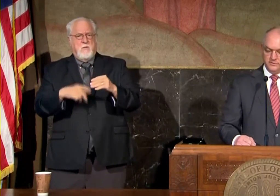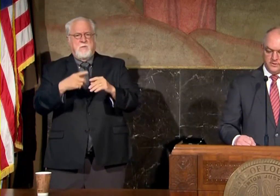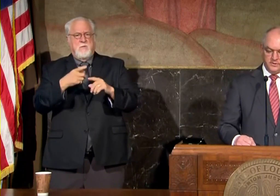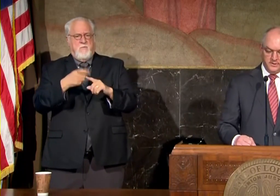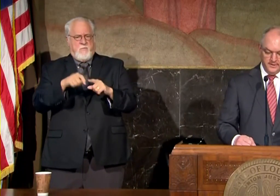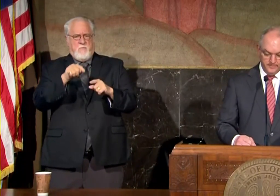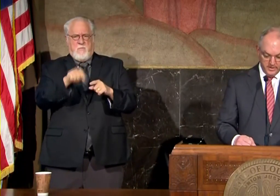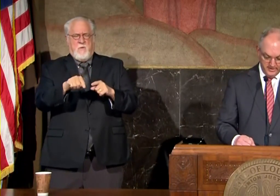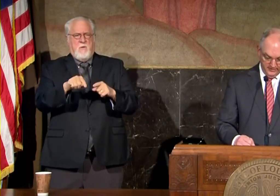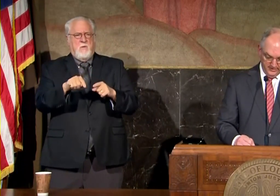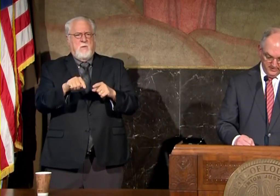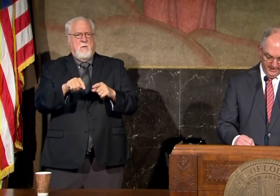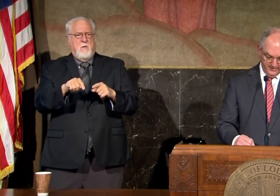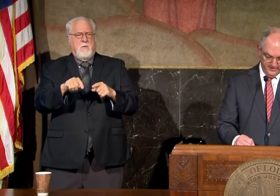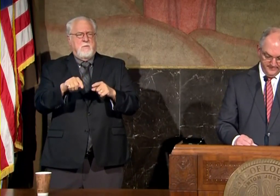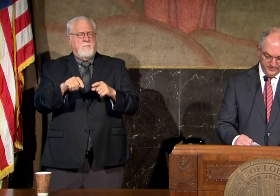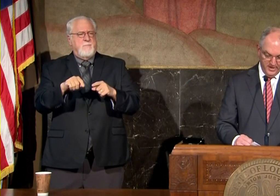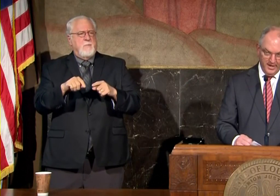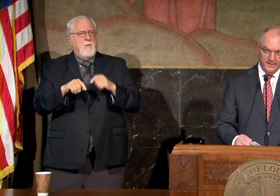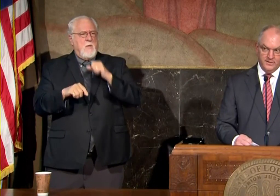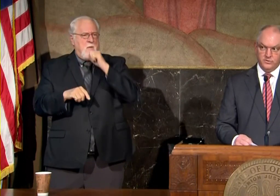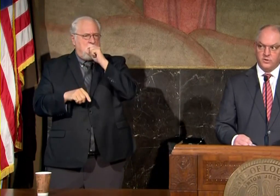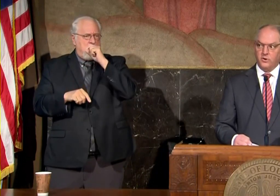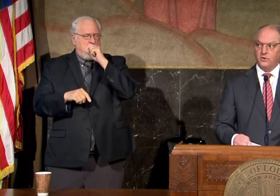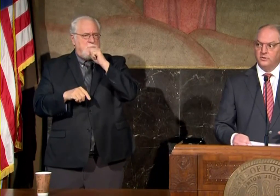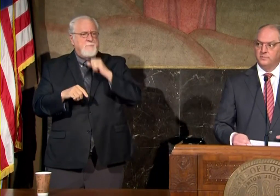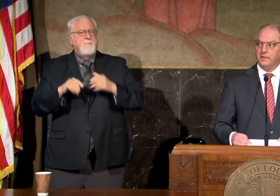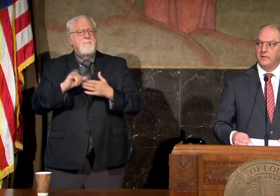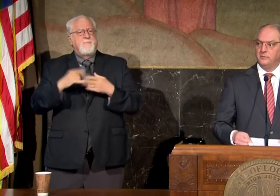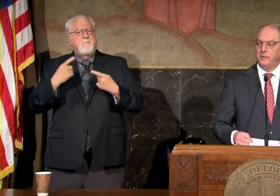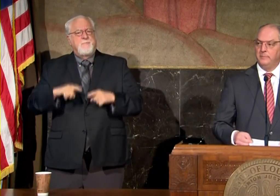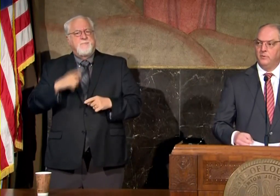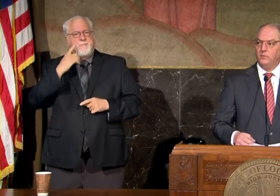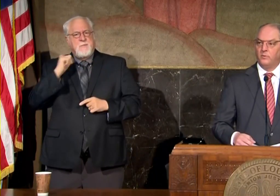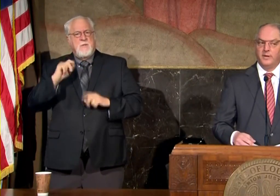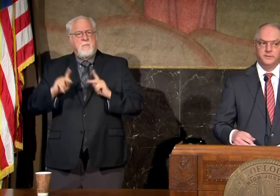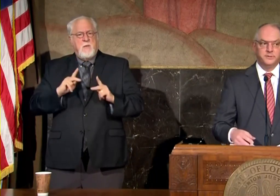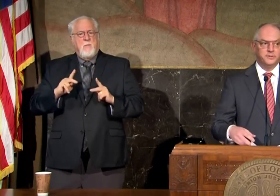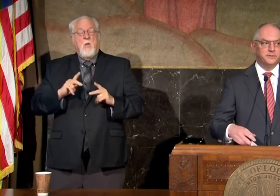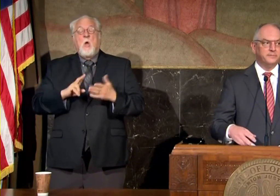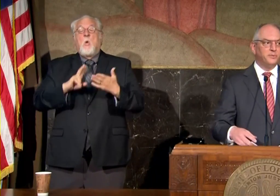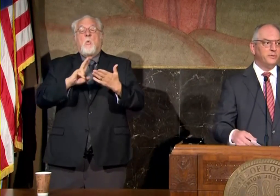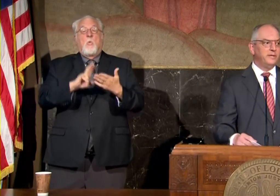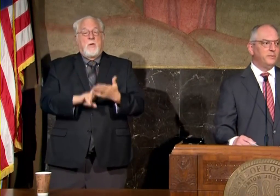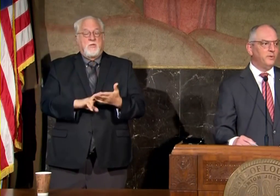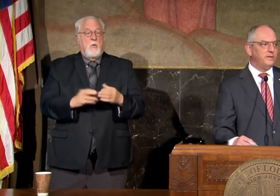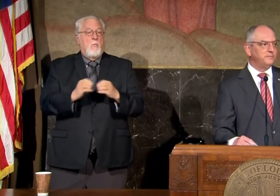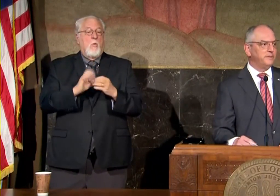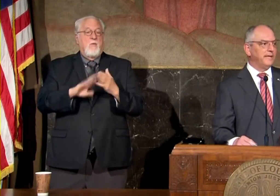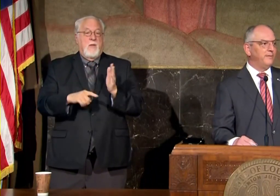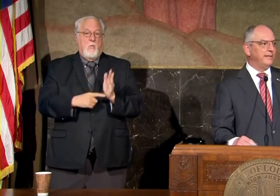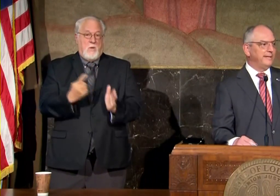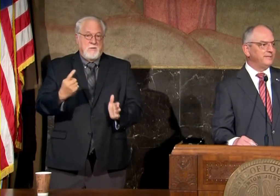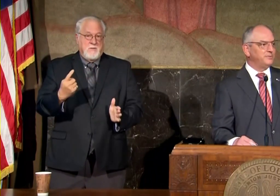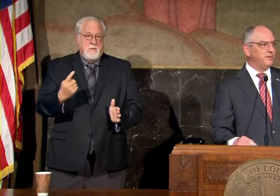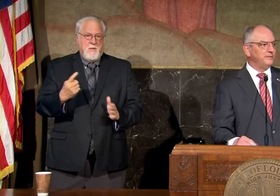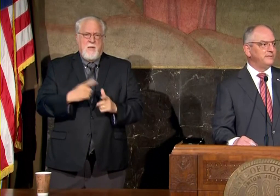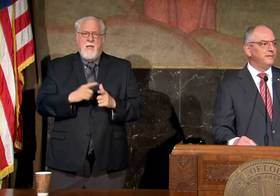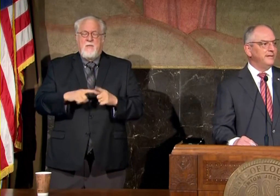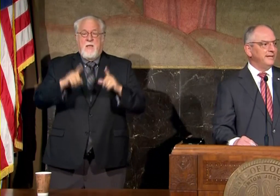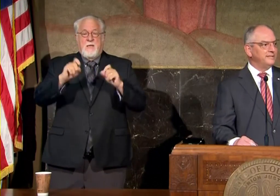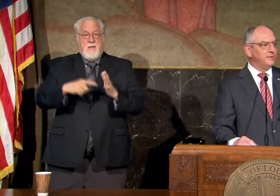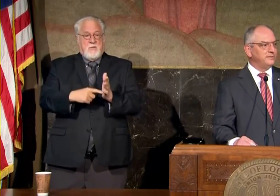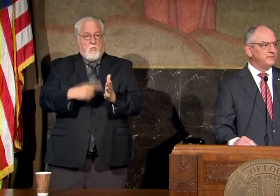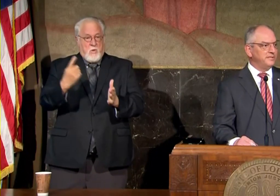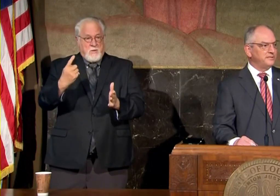search testing sites this occurs because people will register more than once but they only test once